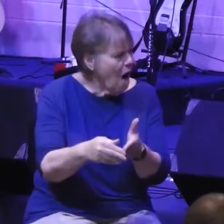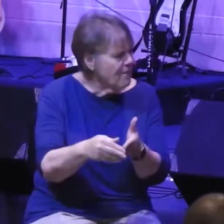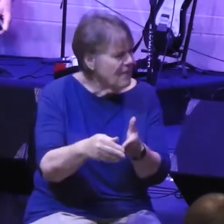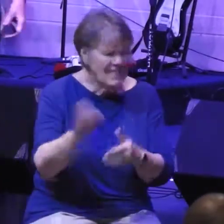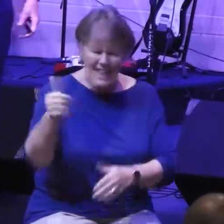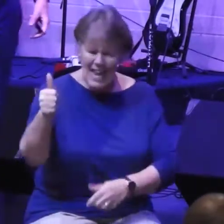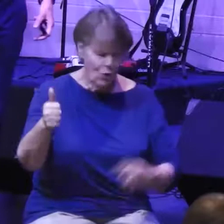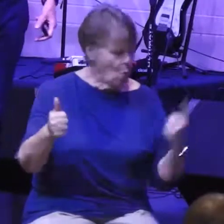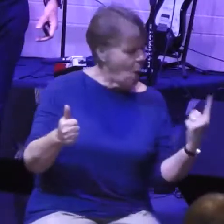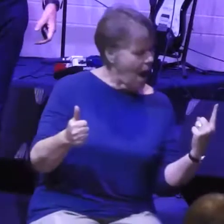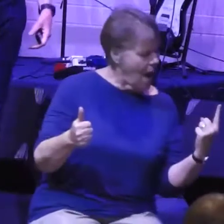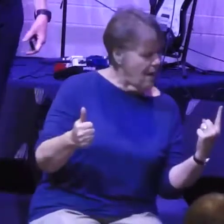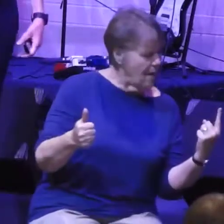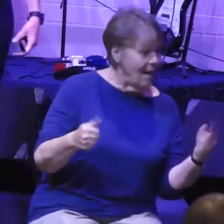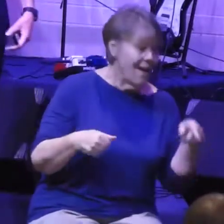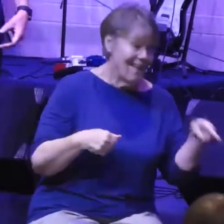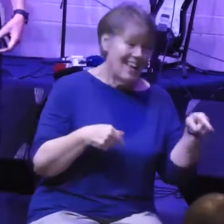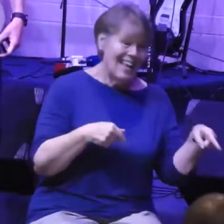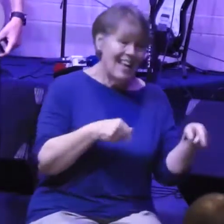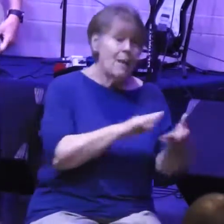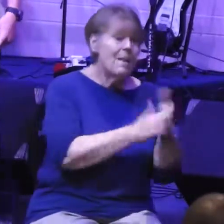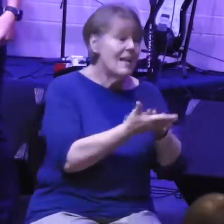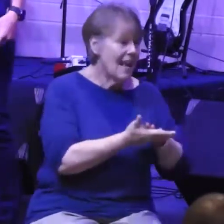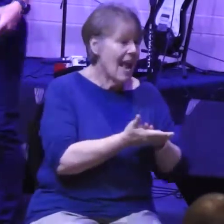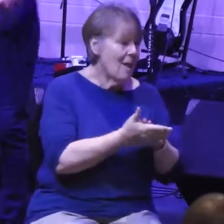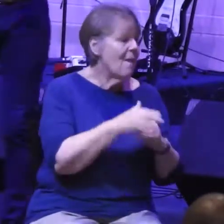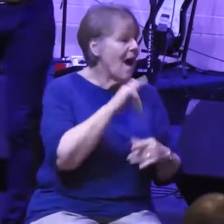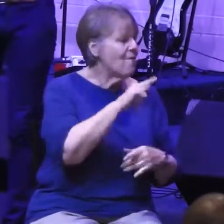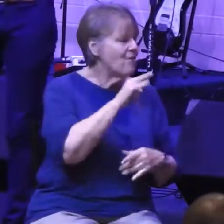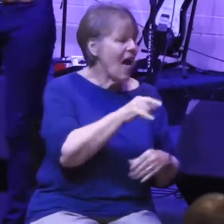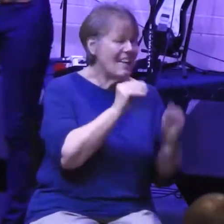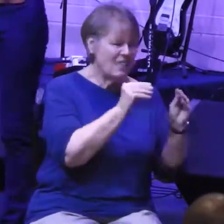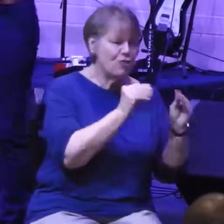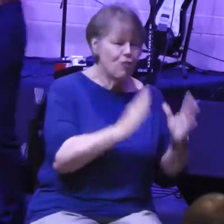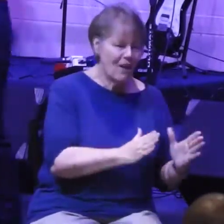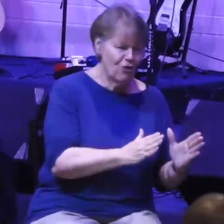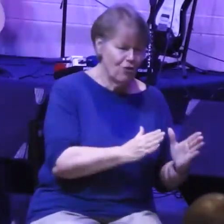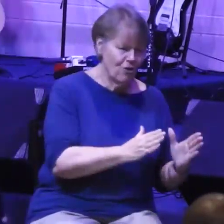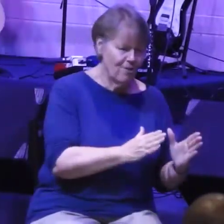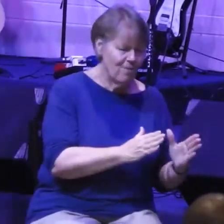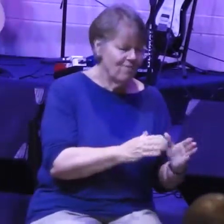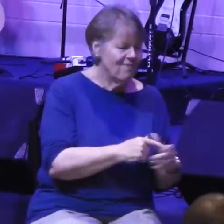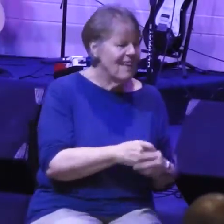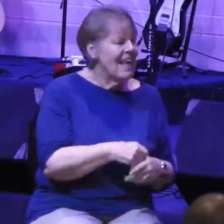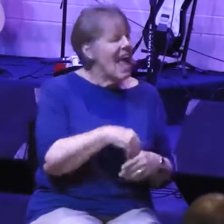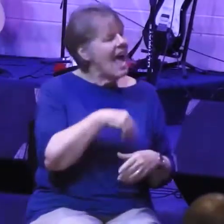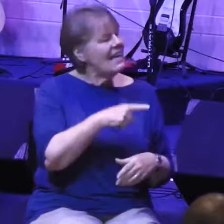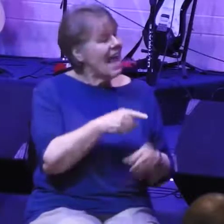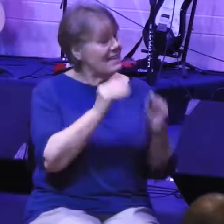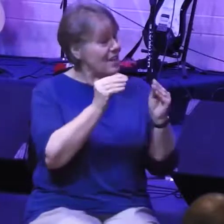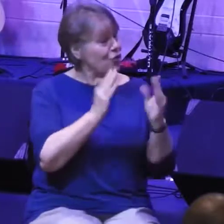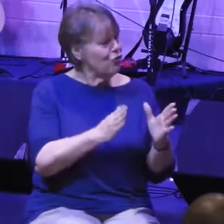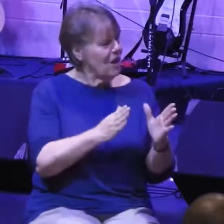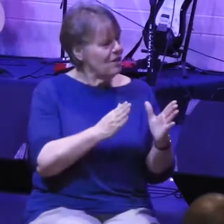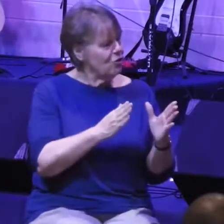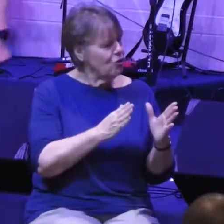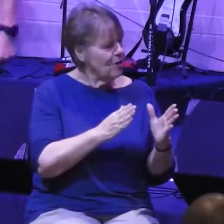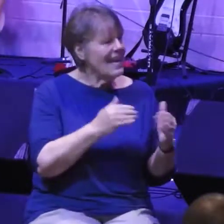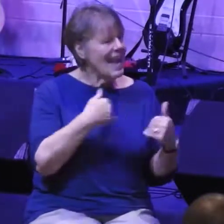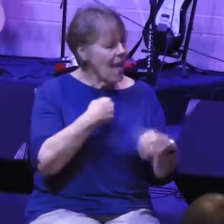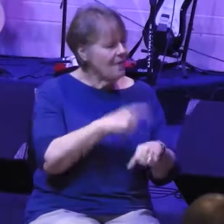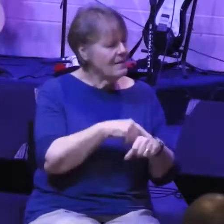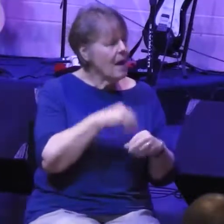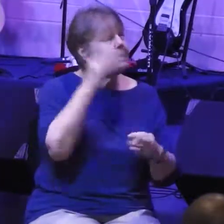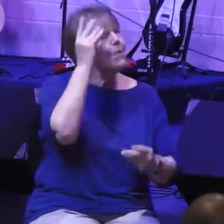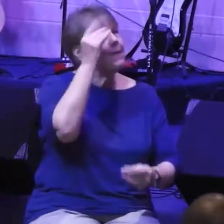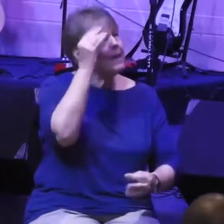a flight instructor for the armed forces and teaching fighter pilots. And as a flight instructor, he had time to think about this conundrum